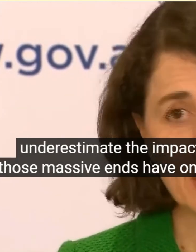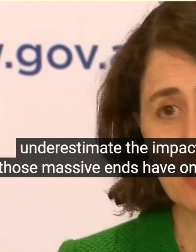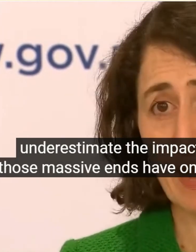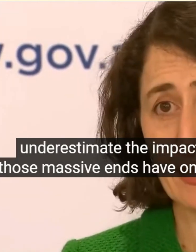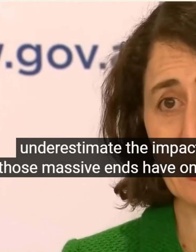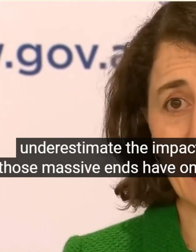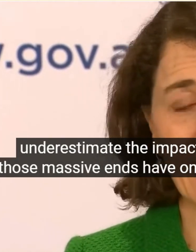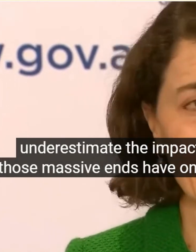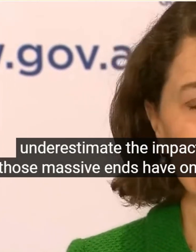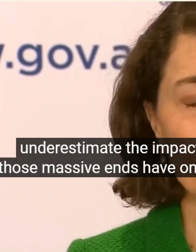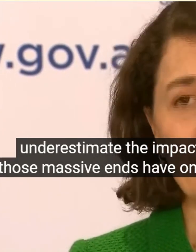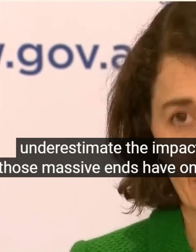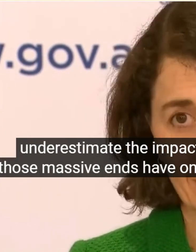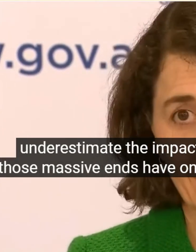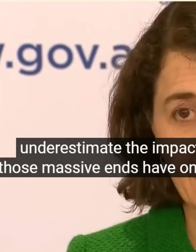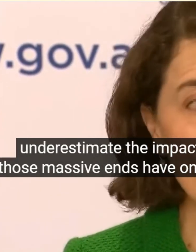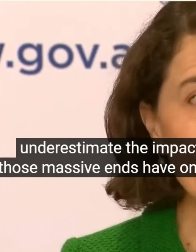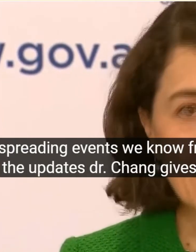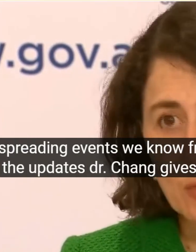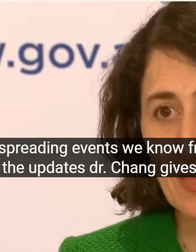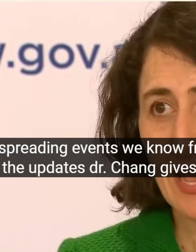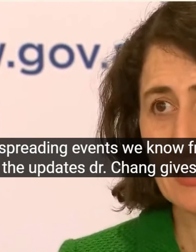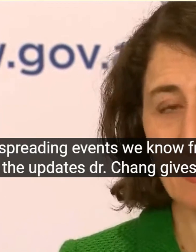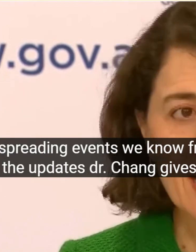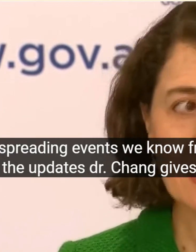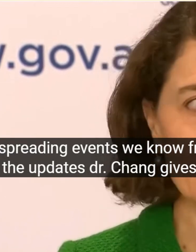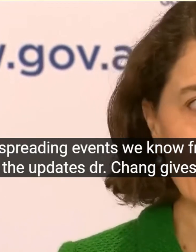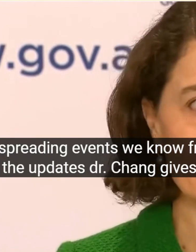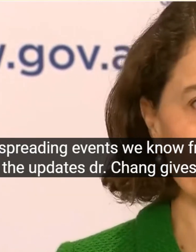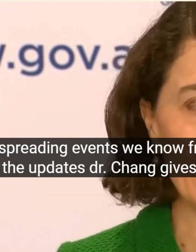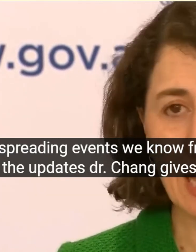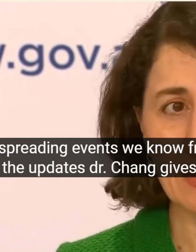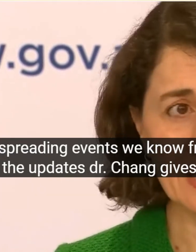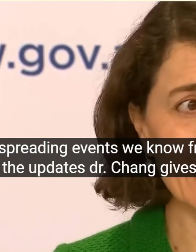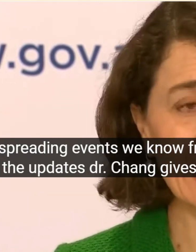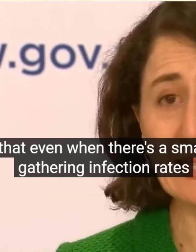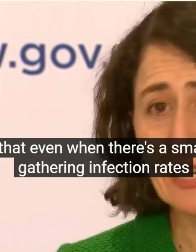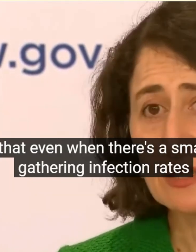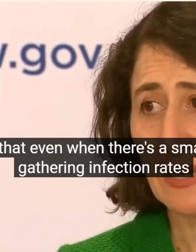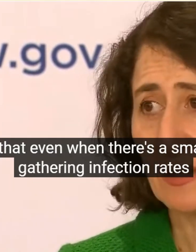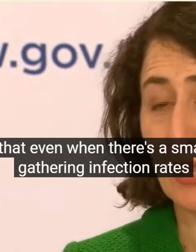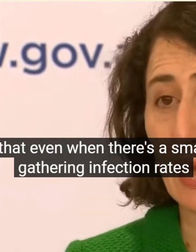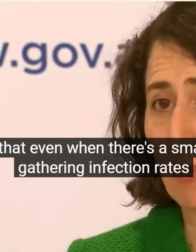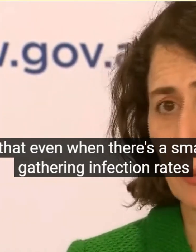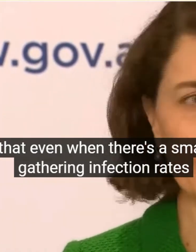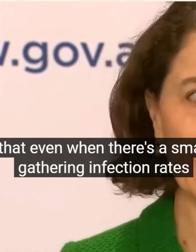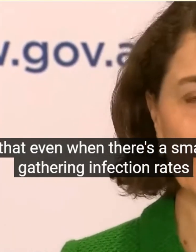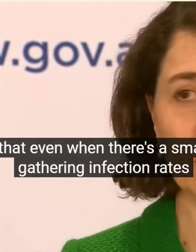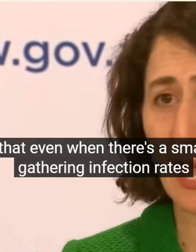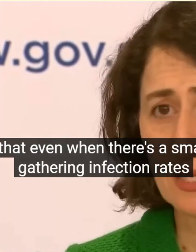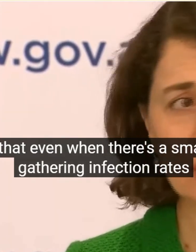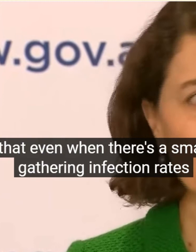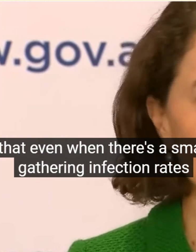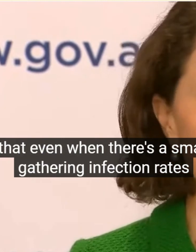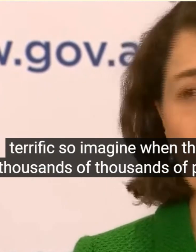Infection Rates Are Horrific So Imagine When There's Thousands Of People Coming Together Illegally Without Proper